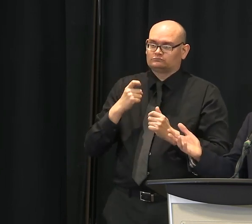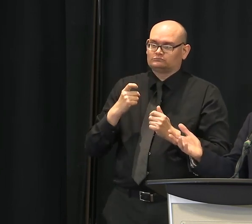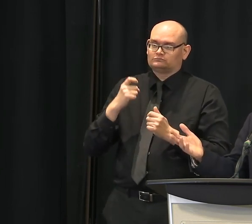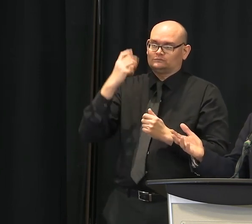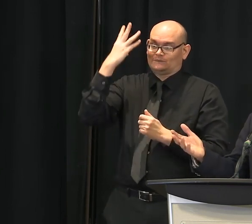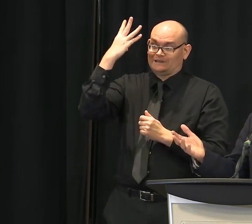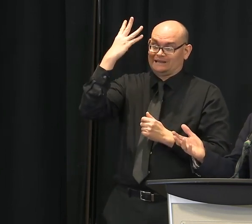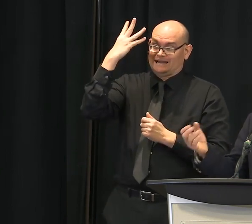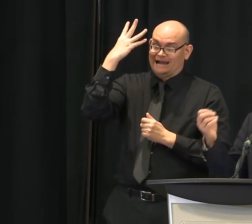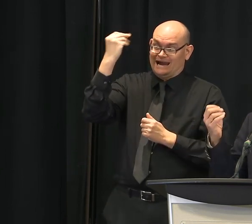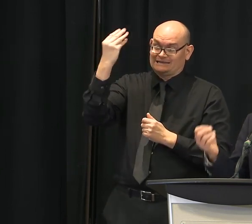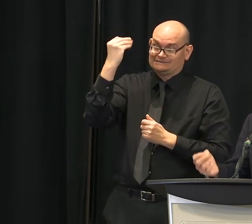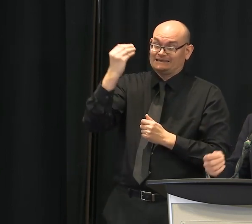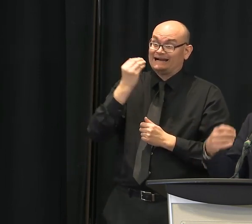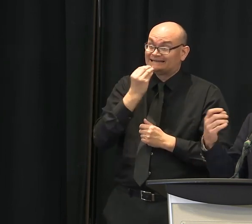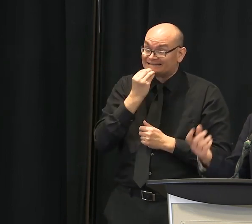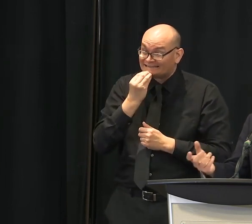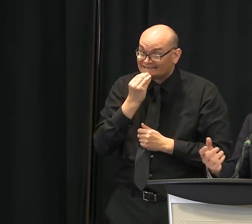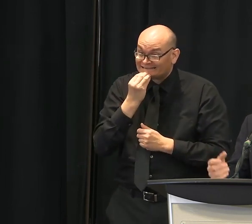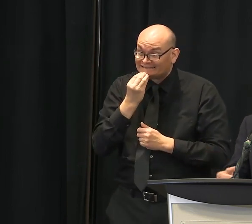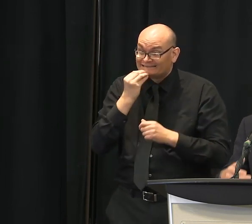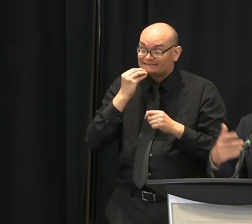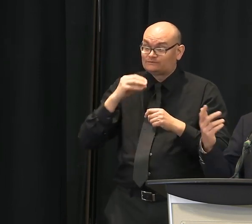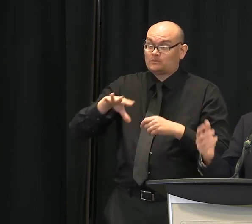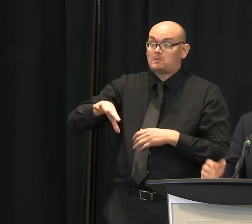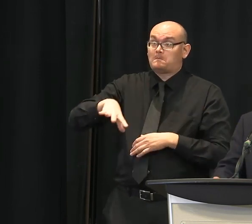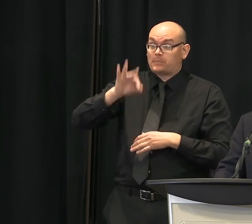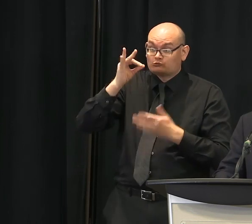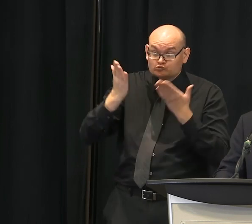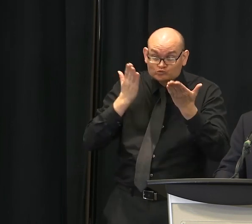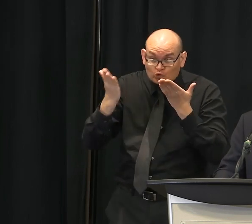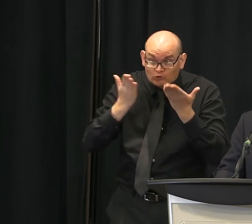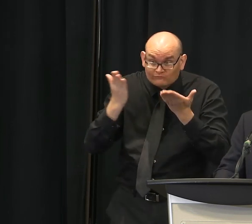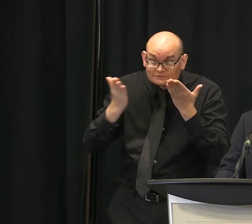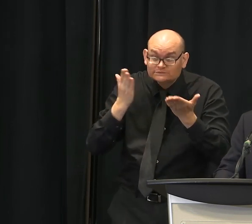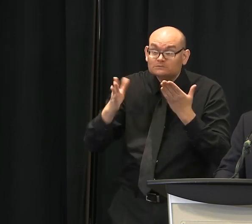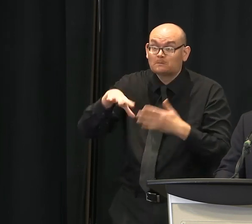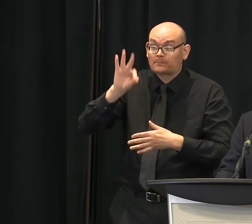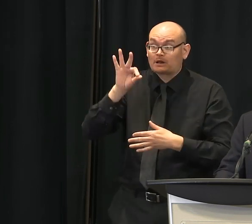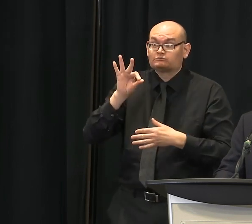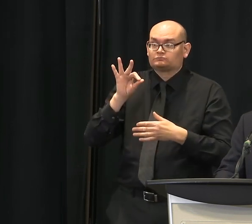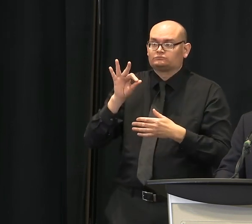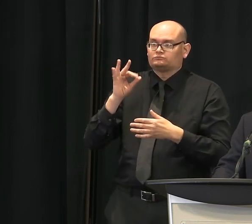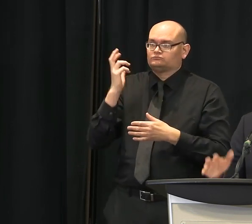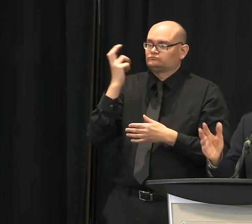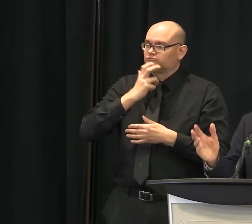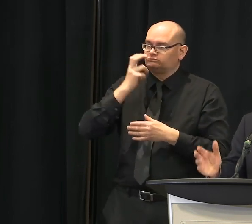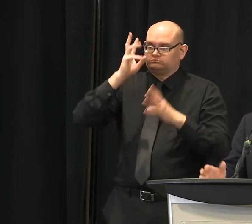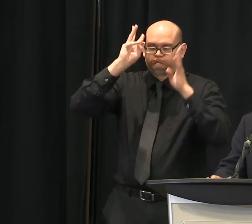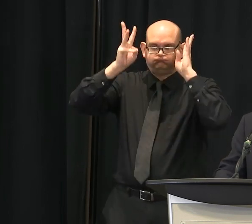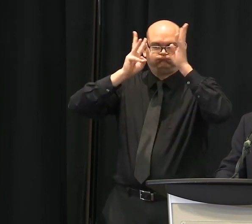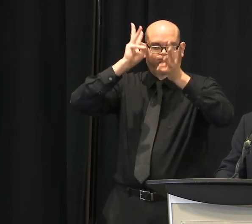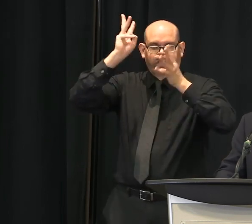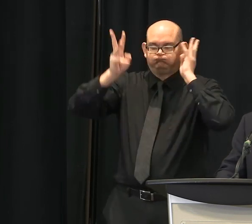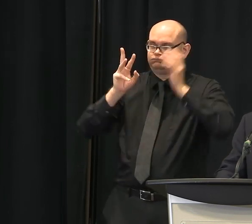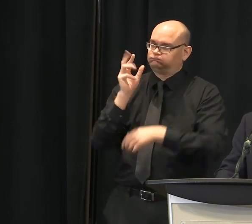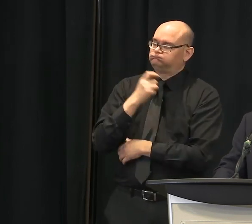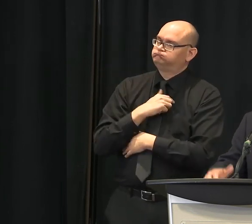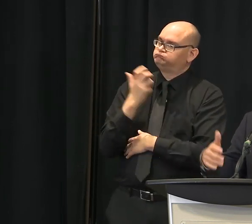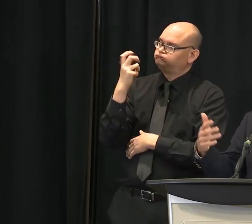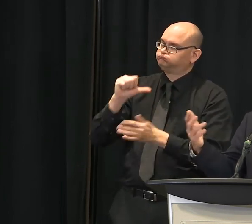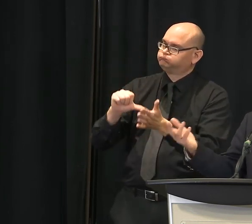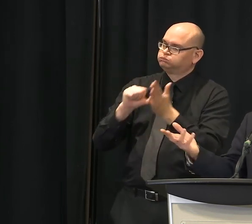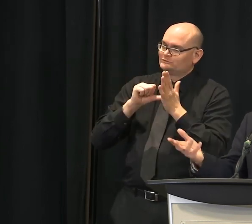services, the restaurants have been very creative and innovative, and that's to their credit these past several weeks and on their own protocols and all, too. But